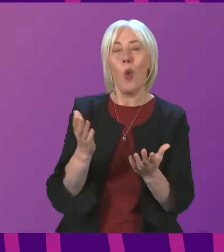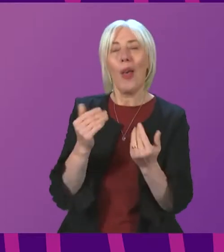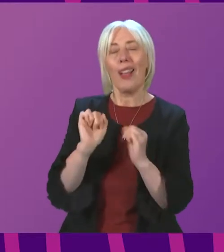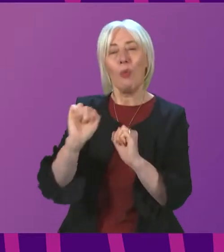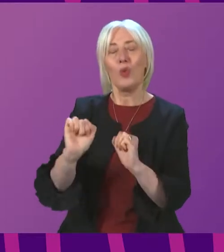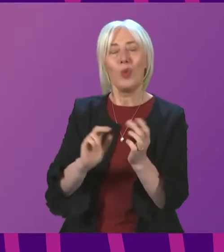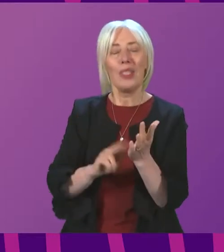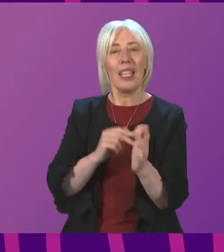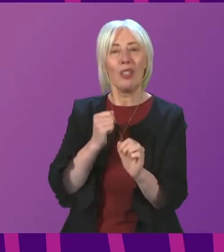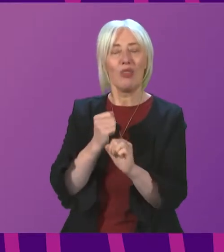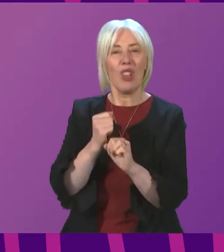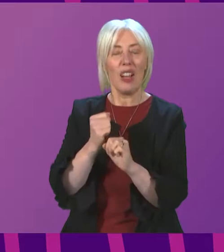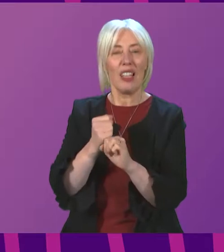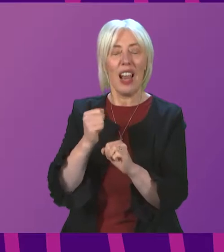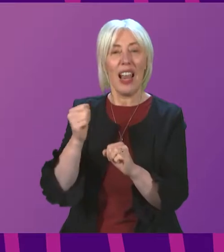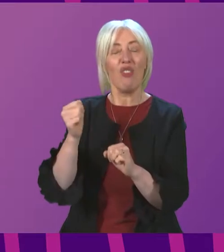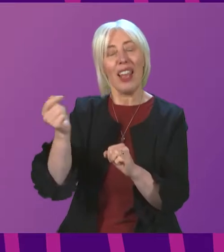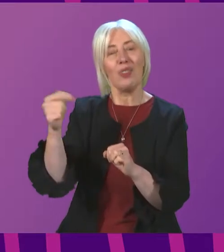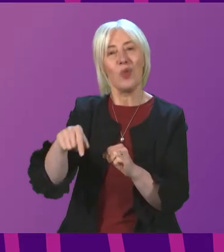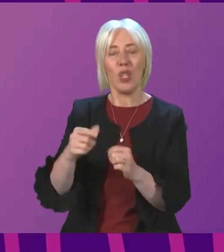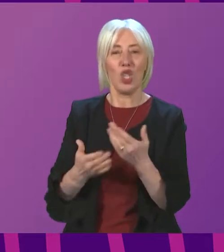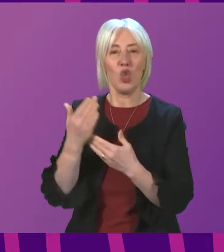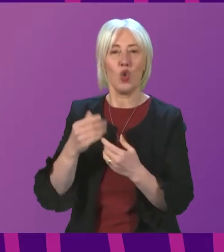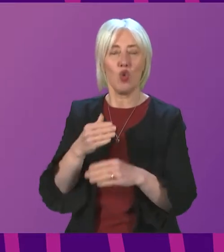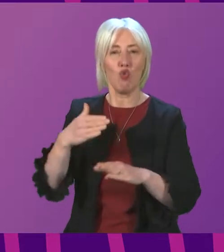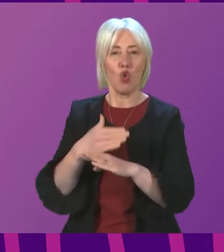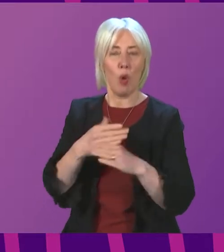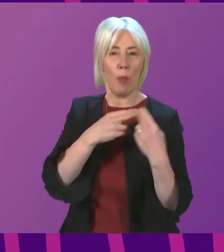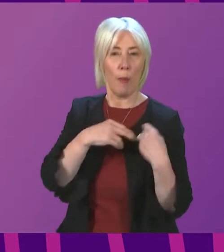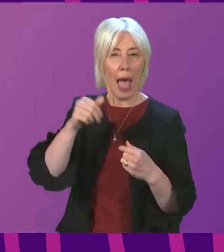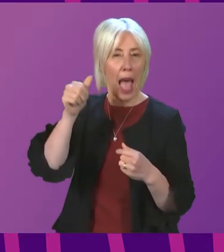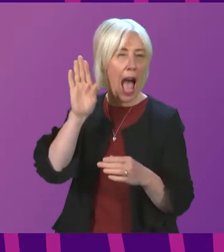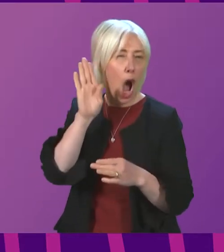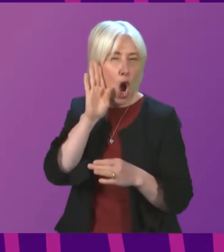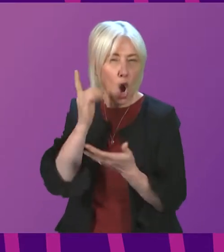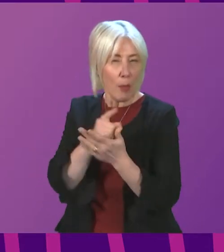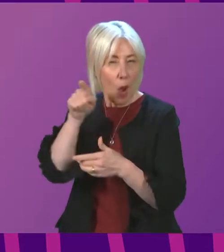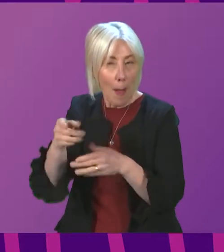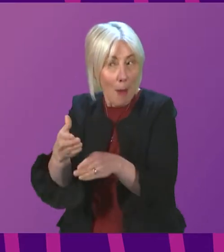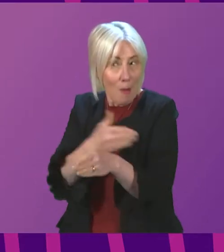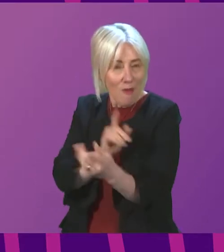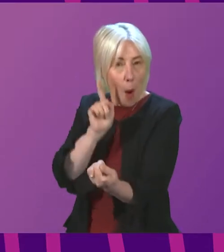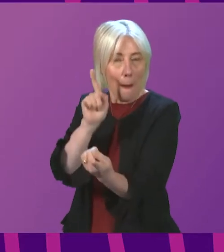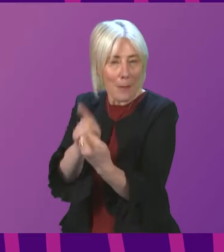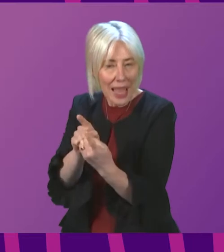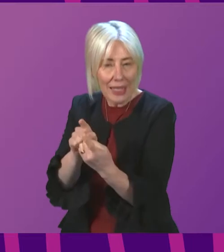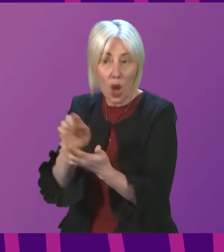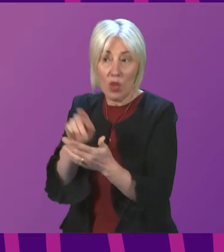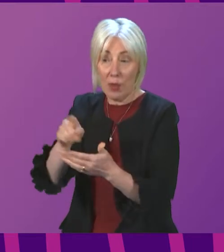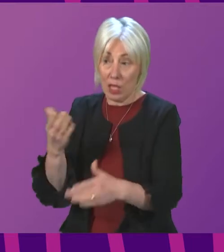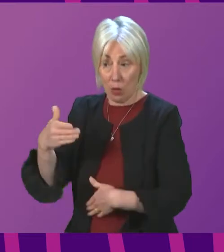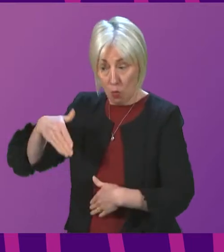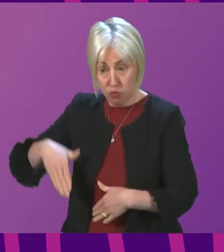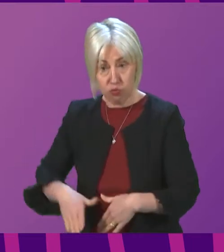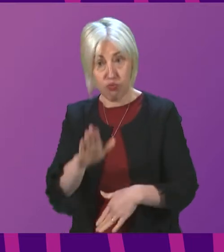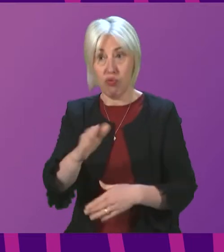ministerial office. I have heard about Neil long, long before I met him, which I think means his meteoric rise to office is